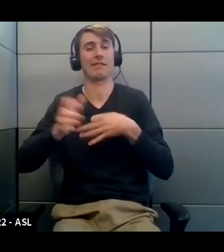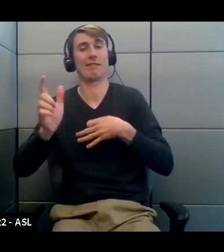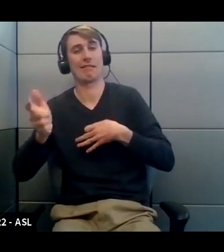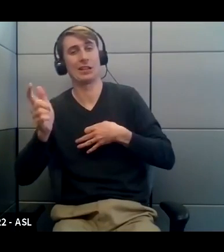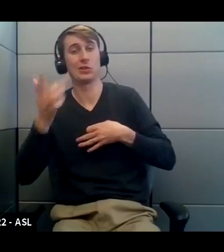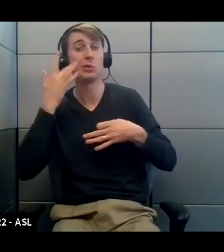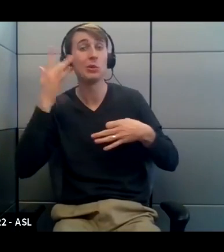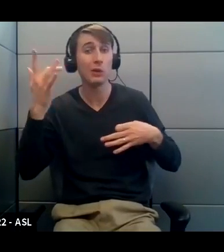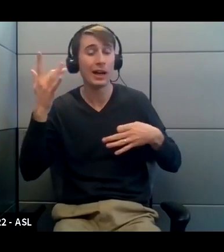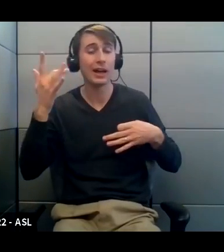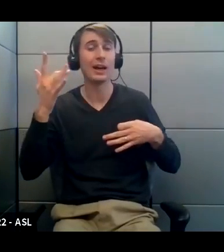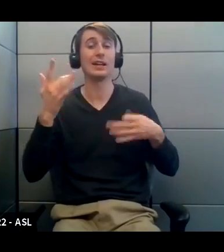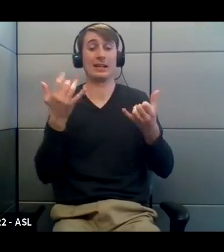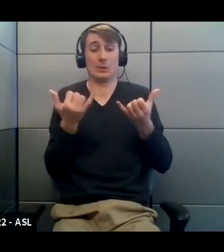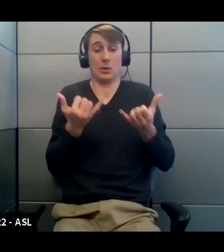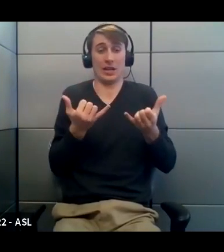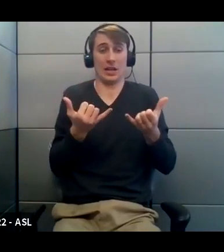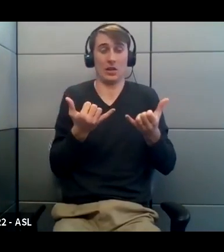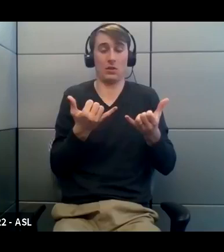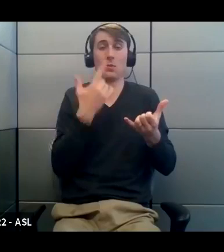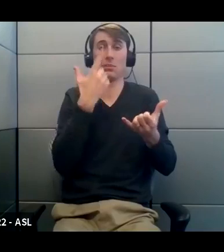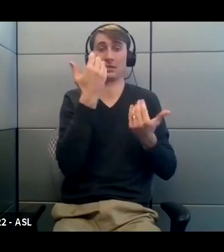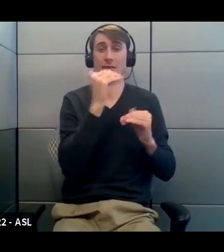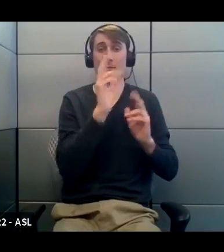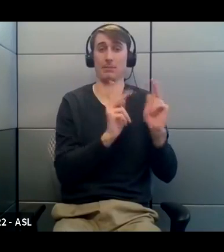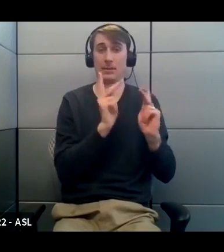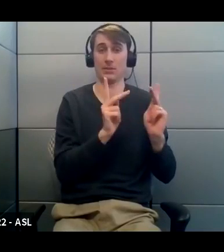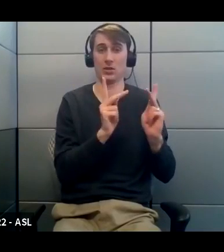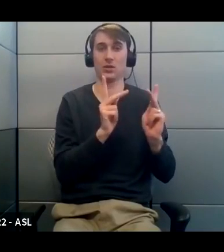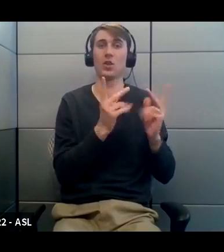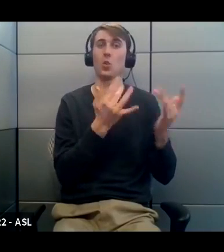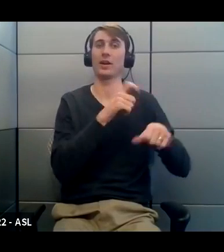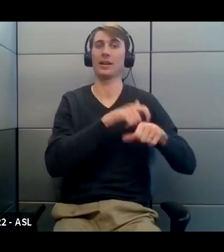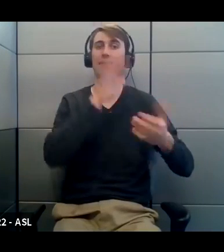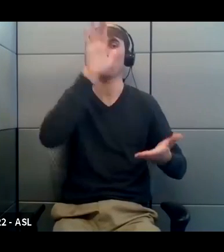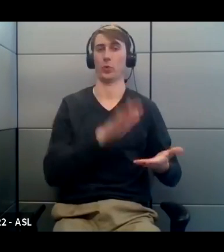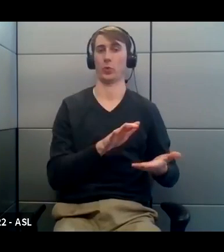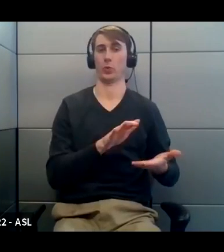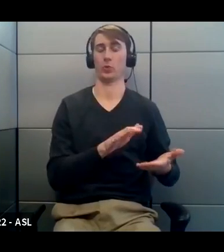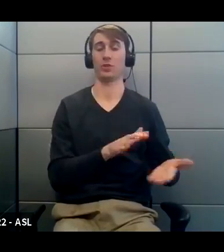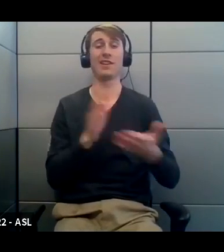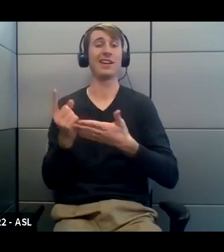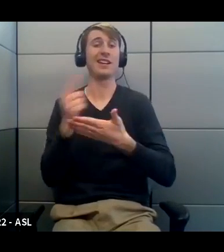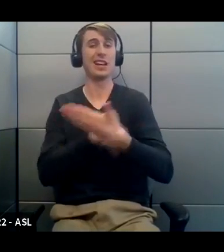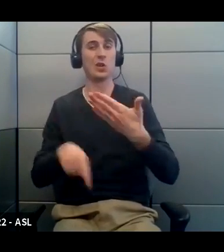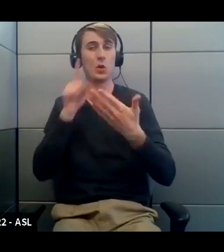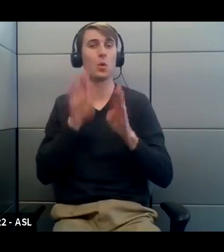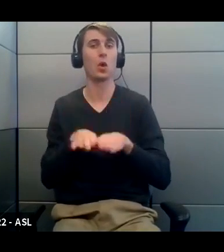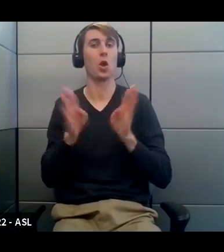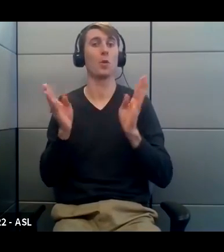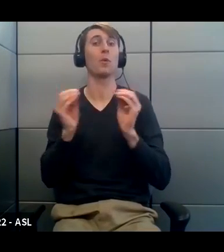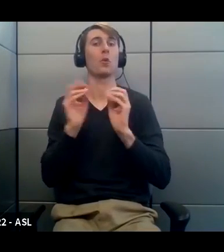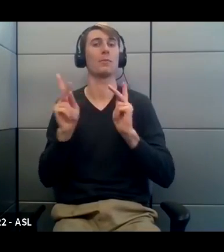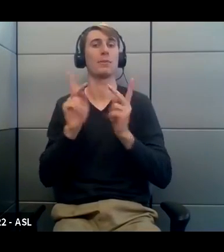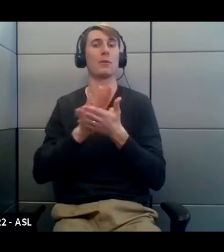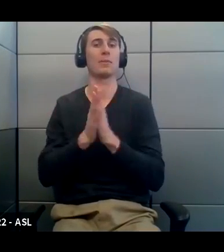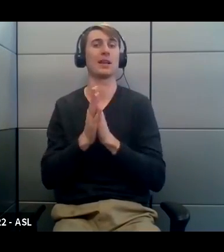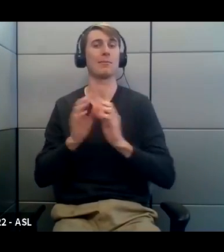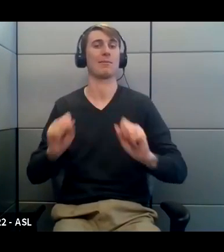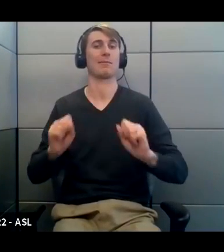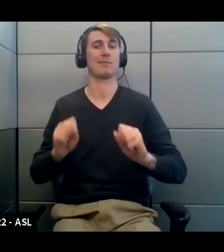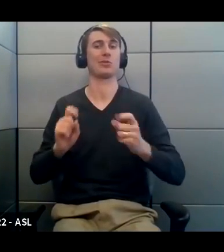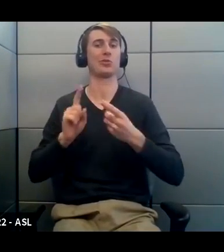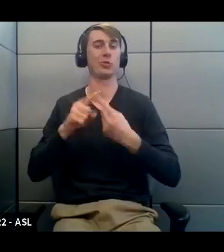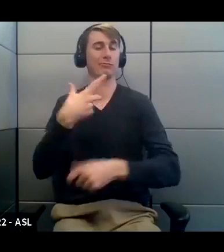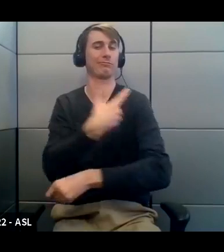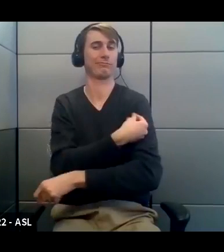probably have a shorter wait because starting next week, we're going to be opening up to more folks for vaccines because as I think a lot of